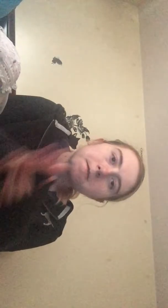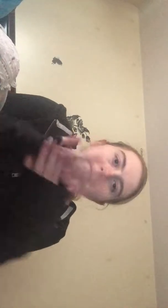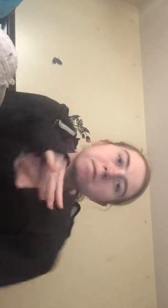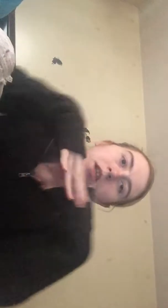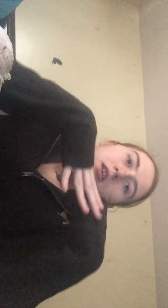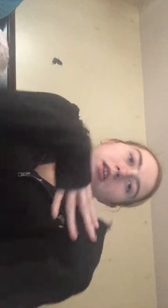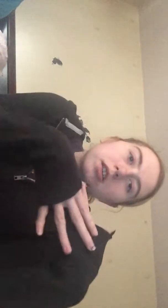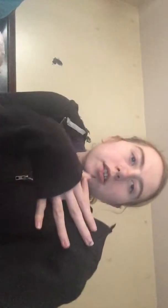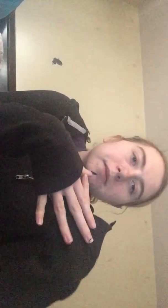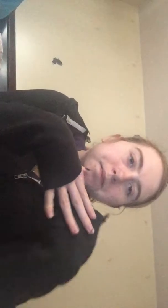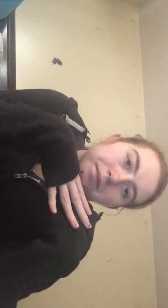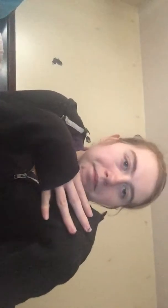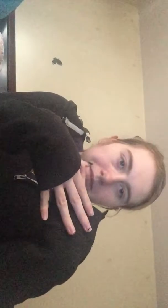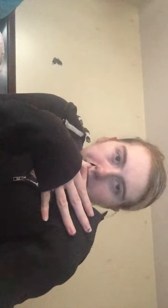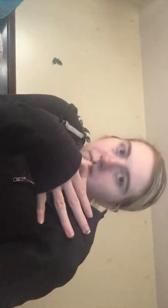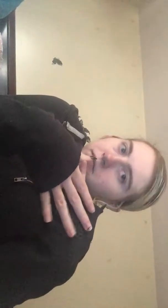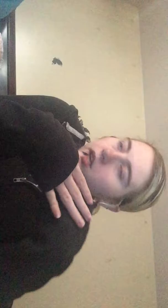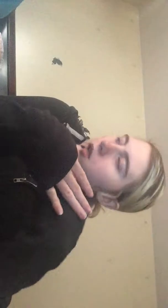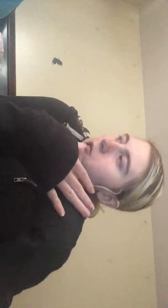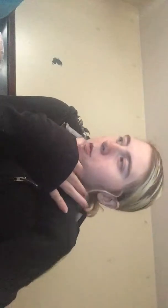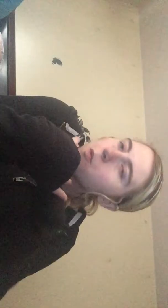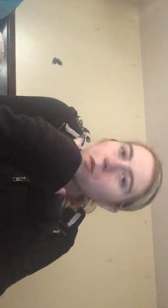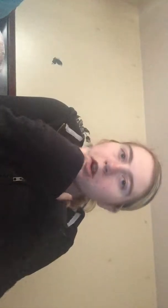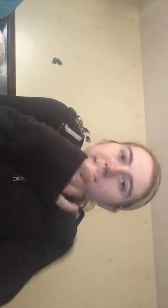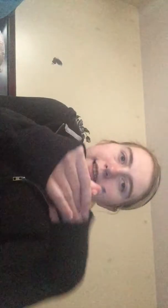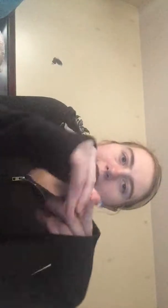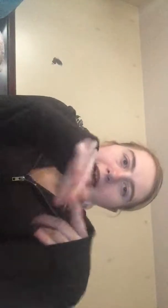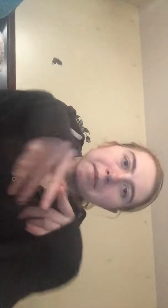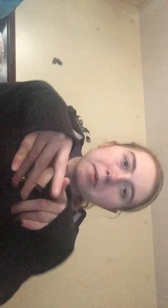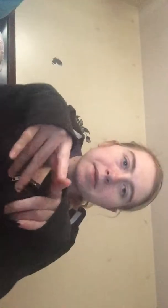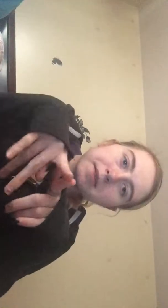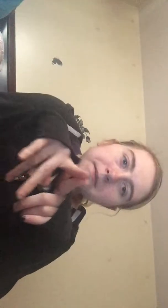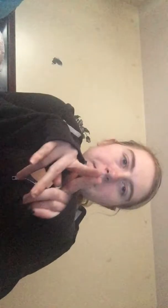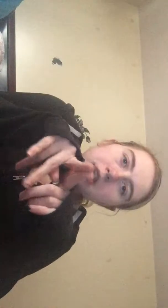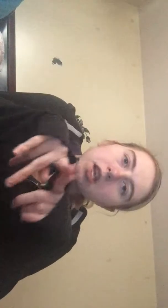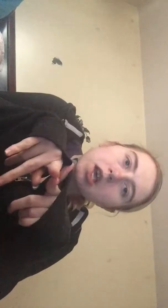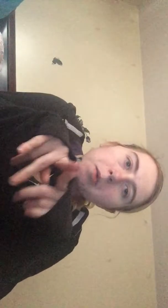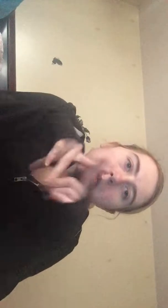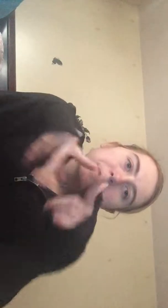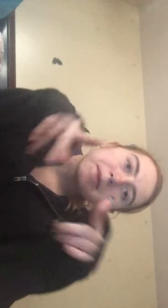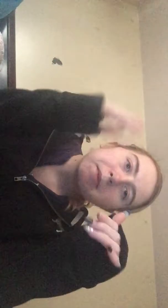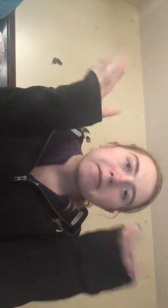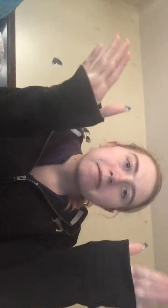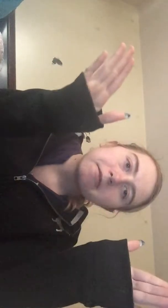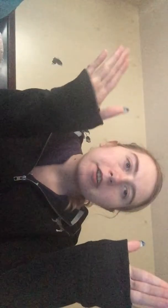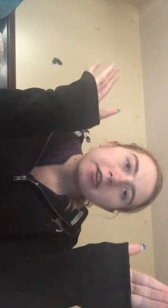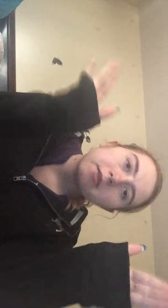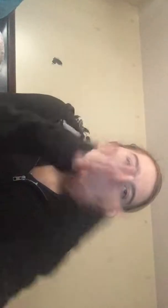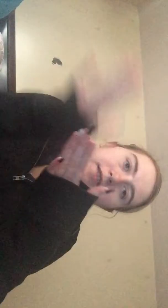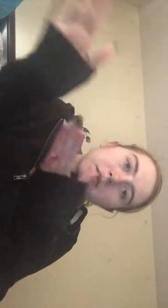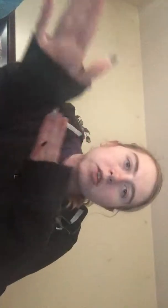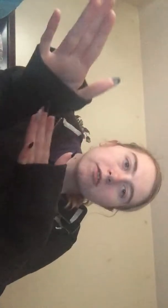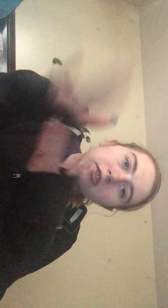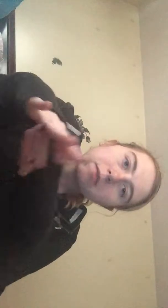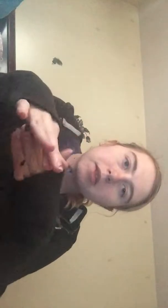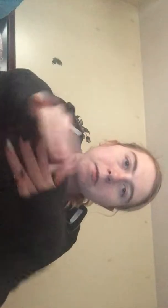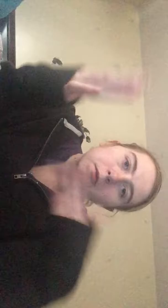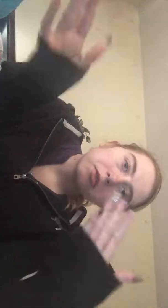and then um what else happened was um when me my friend that's coming over and we're